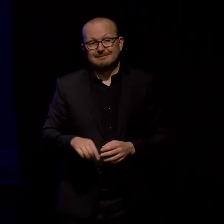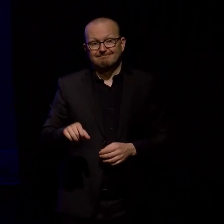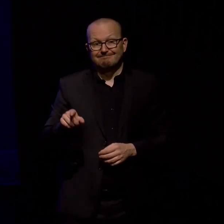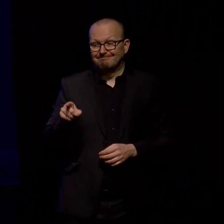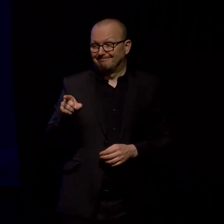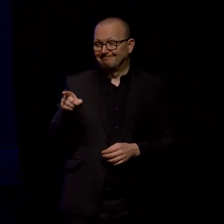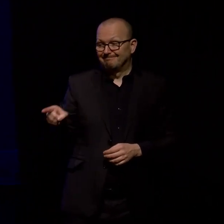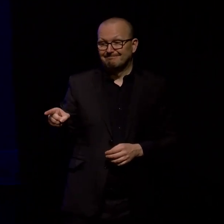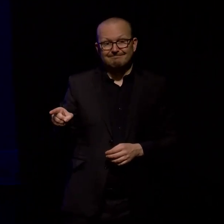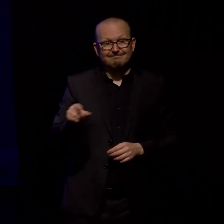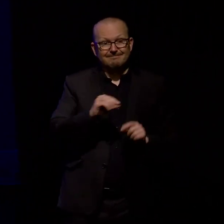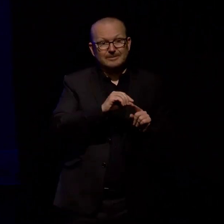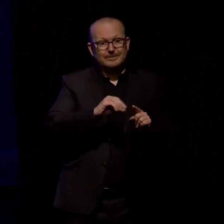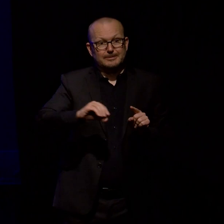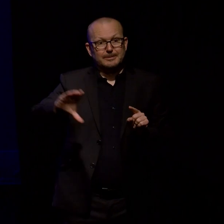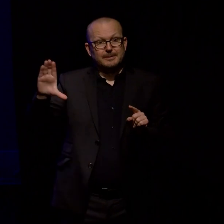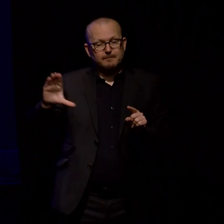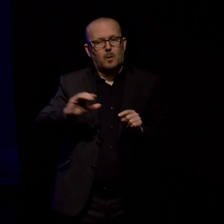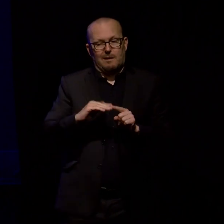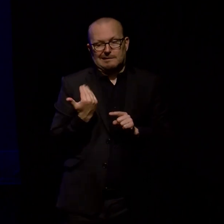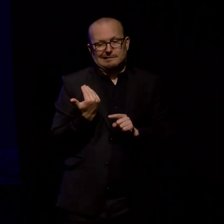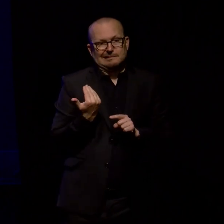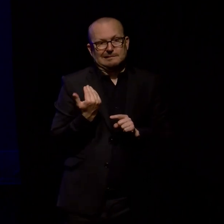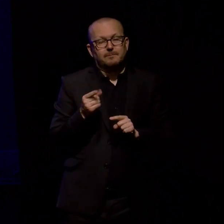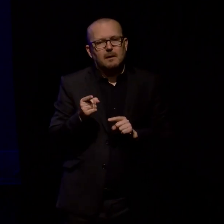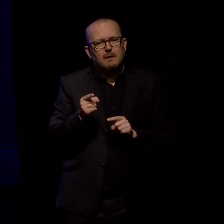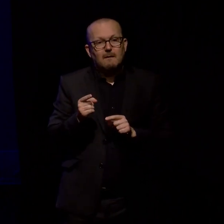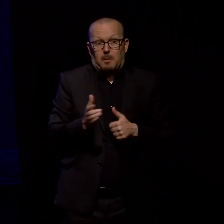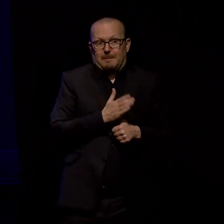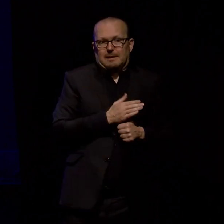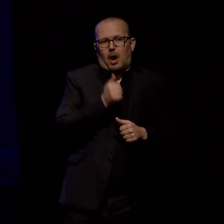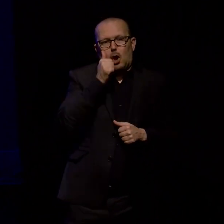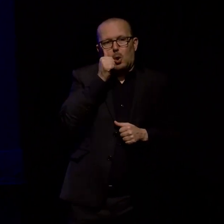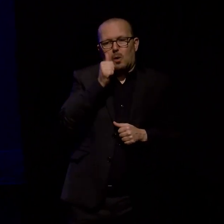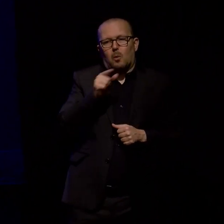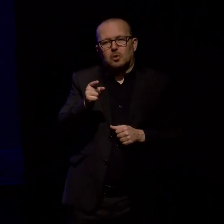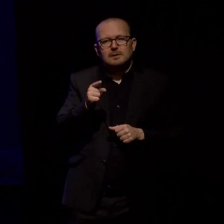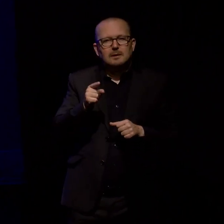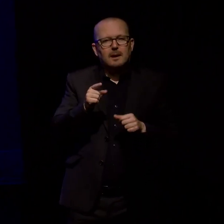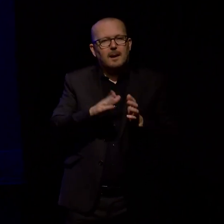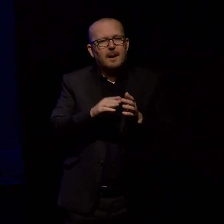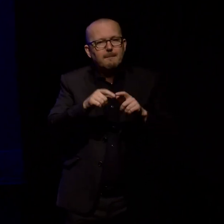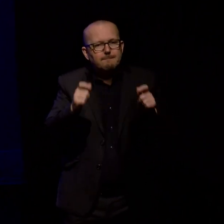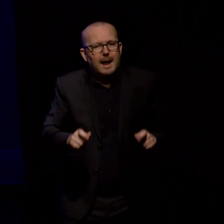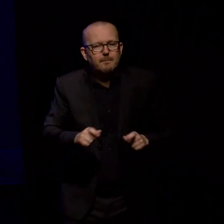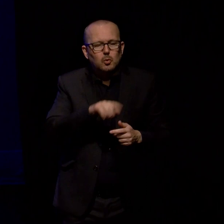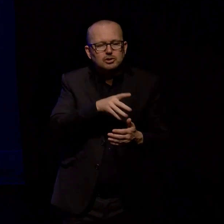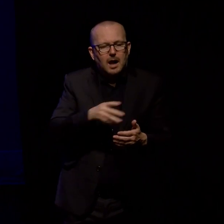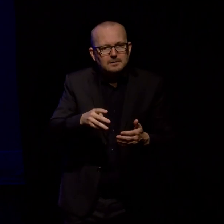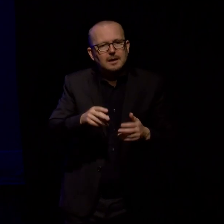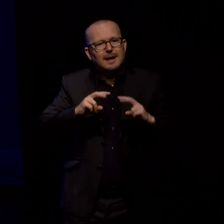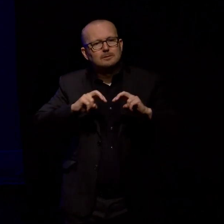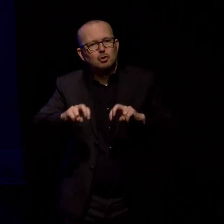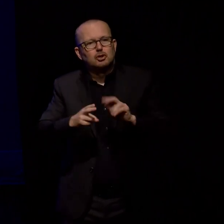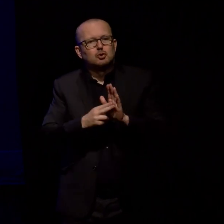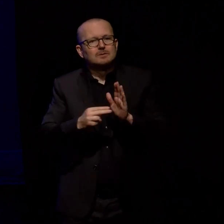made. From the beginning I knew I wanted some map or chart exploring New Zealand music. Specifically, I wanted to create